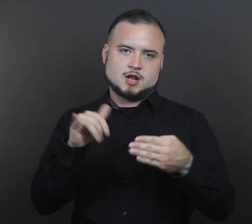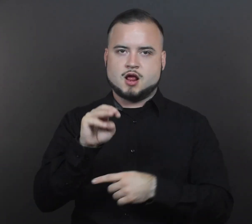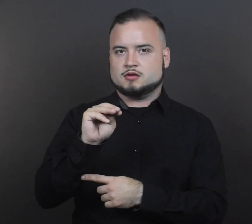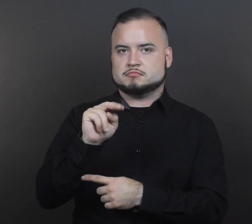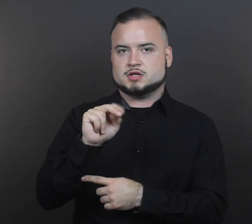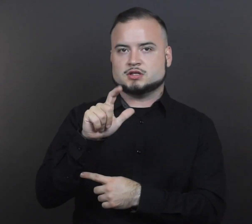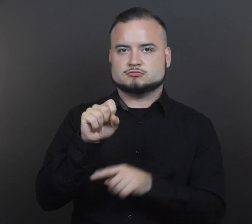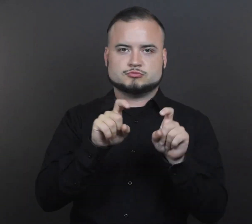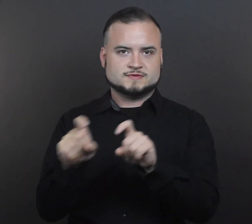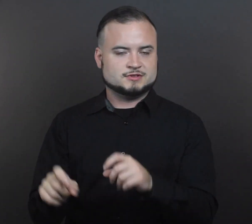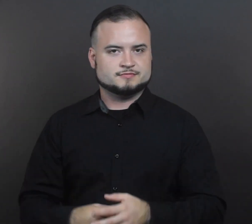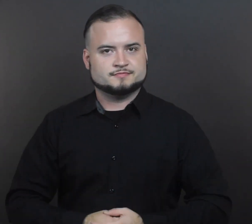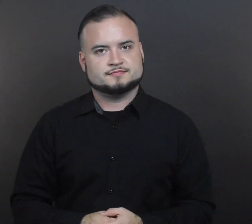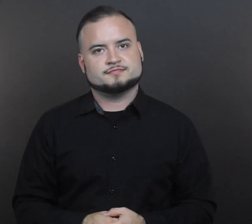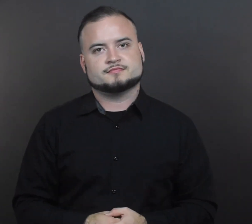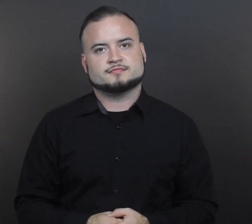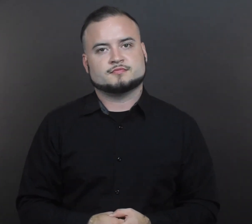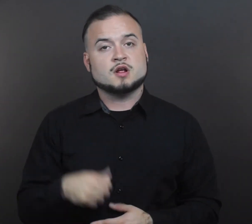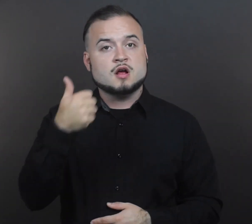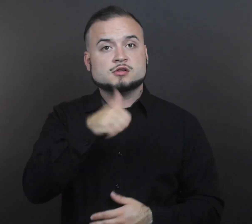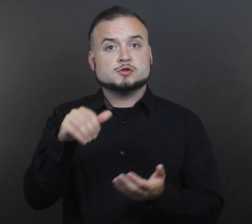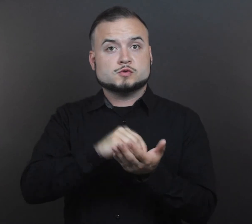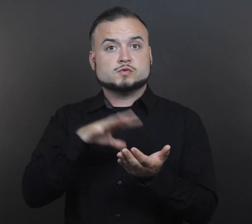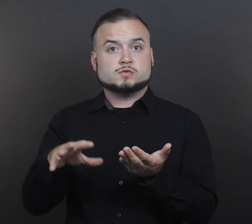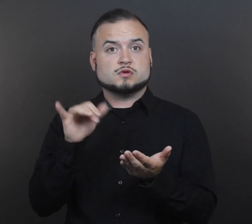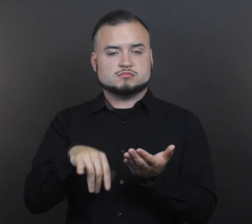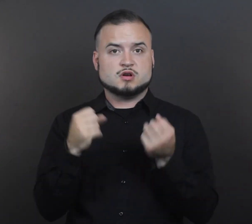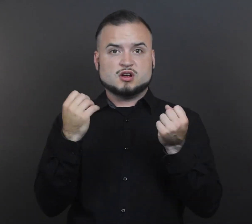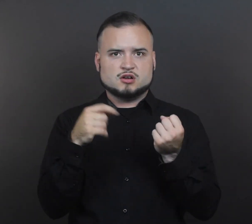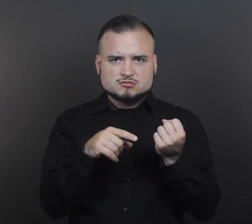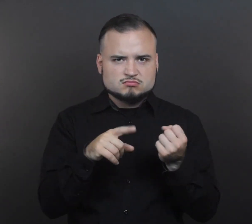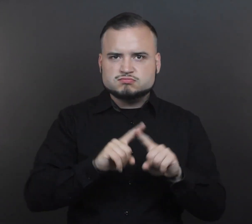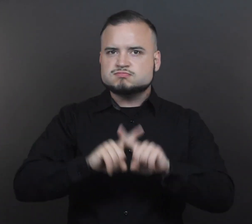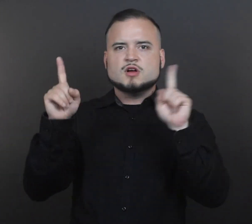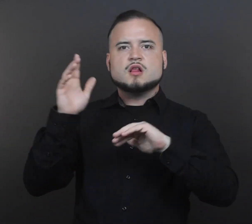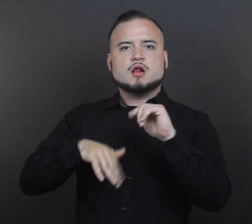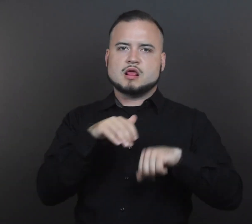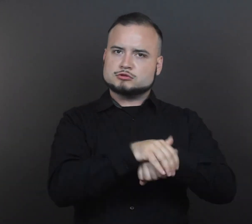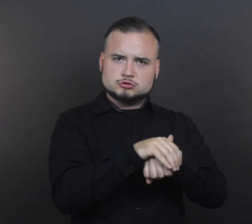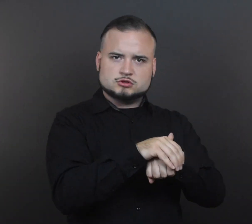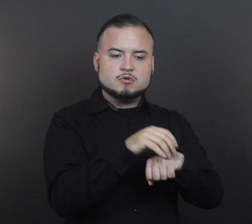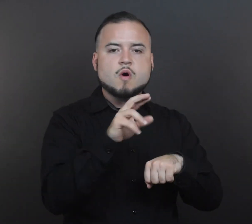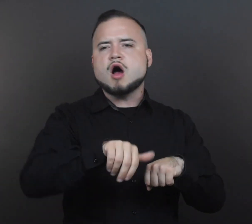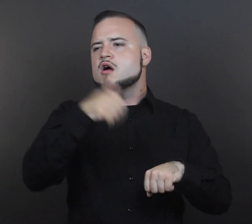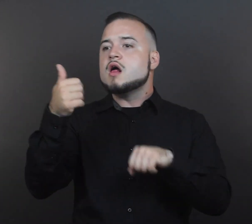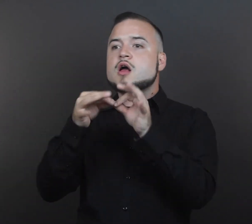MNLL. 13. Any student whose home language is a language other than English, including ASL,